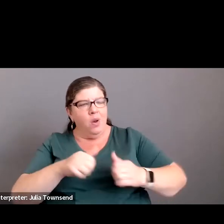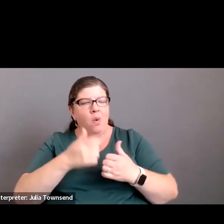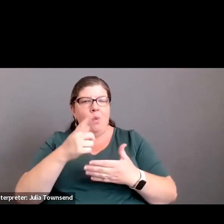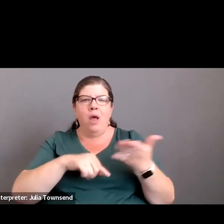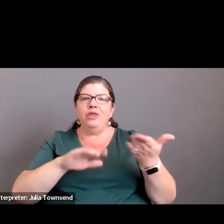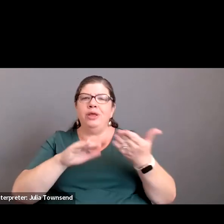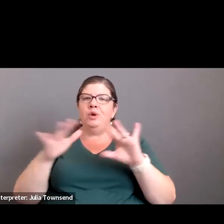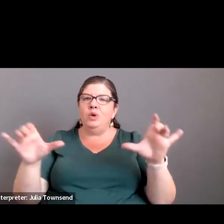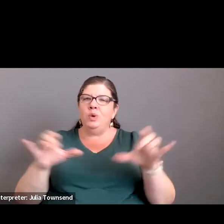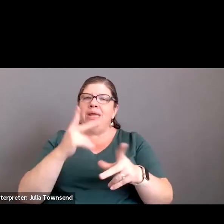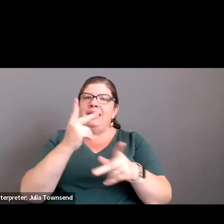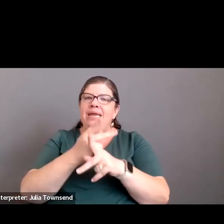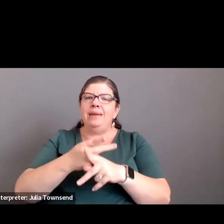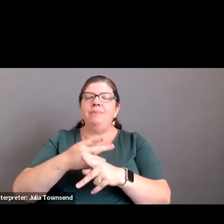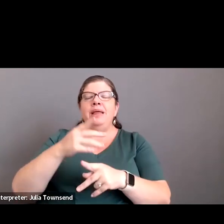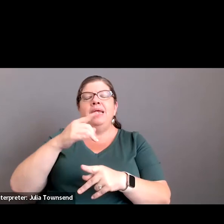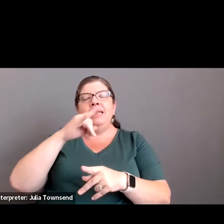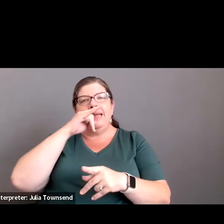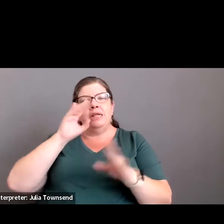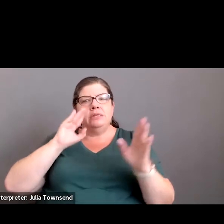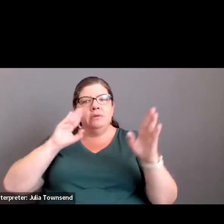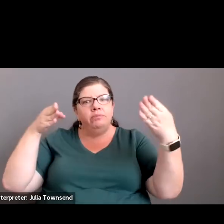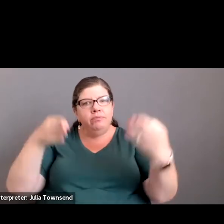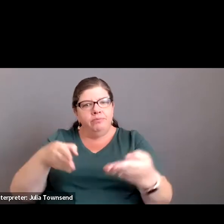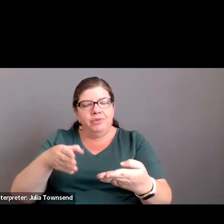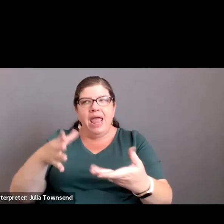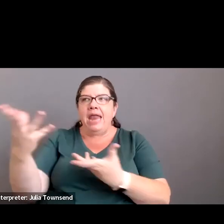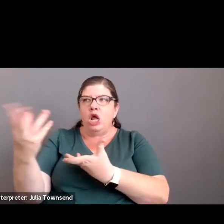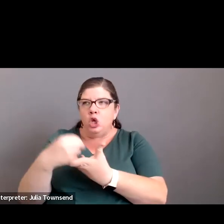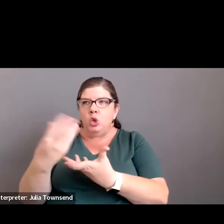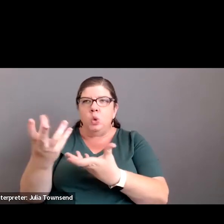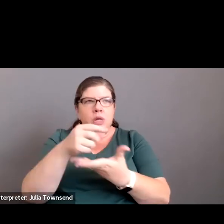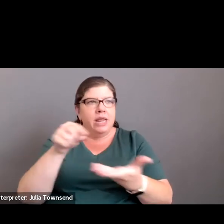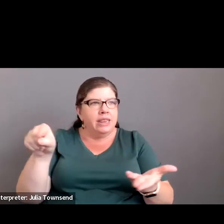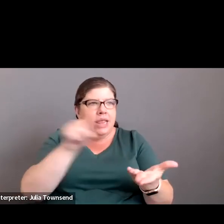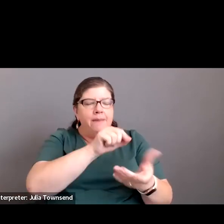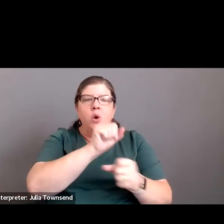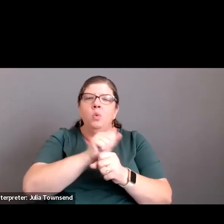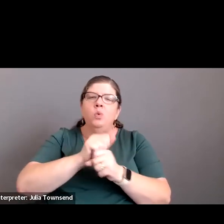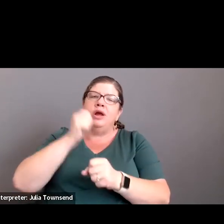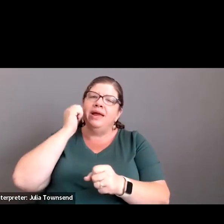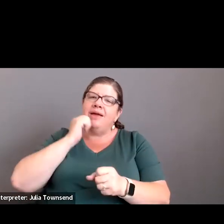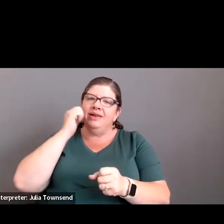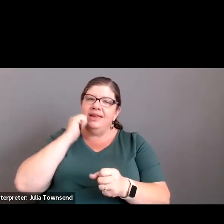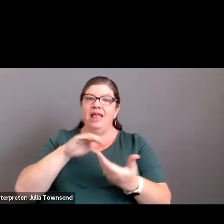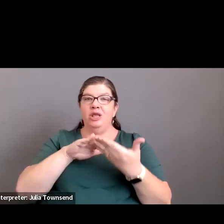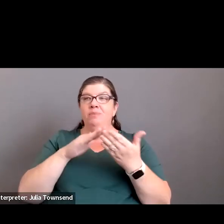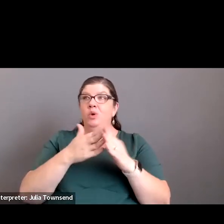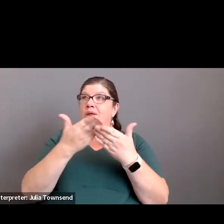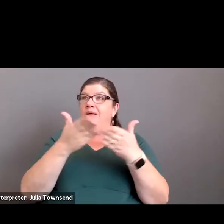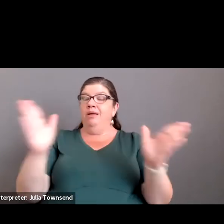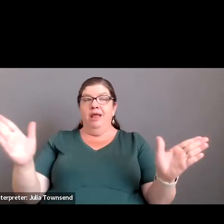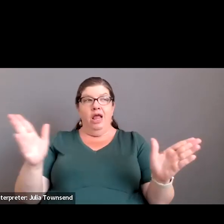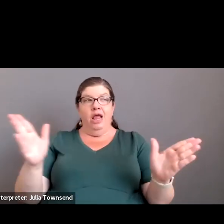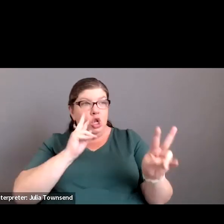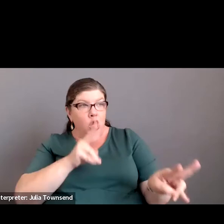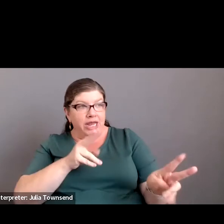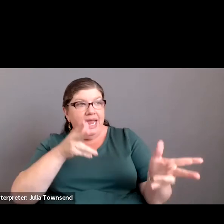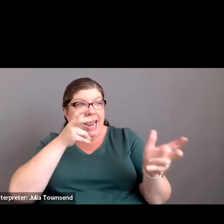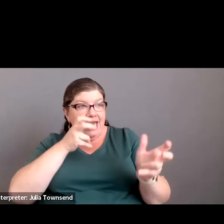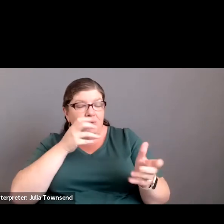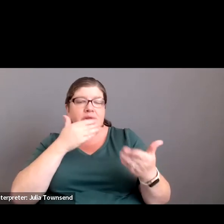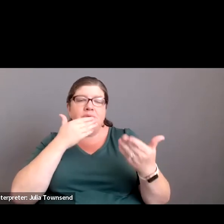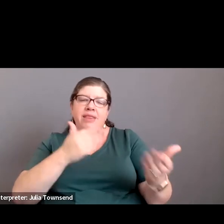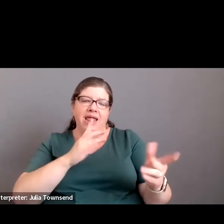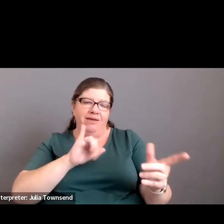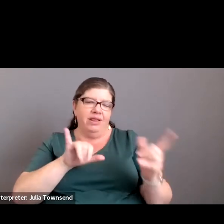the community can do is keeping our kids on the forefront, our thoughts or including them in our work in our various areas. So the community is out there looking and hearing. So thank you very much for